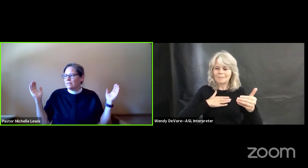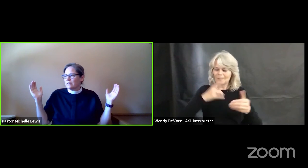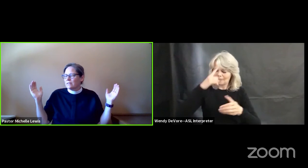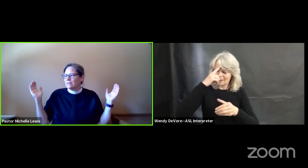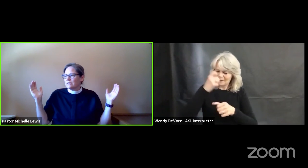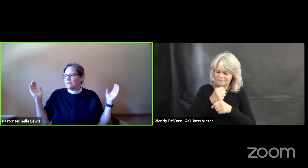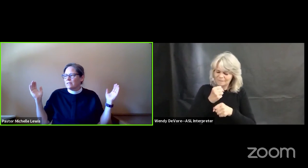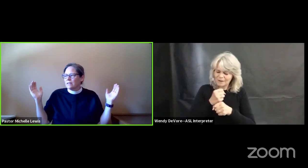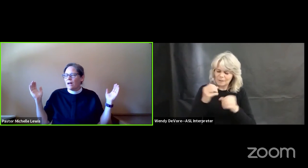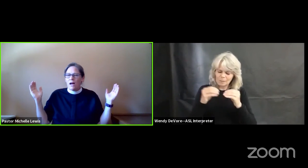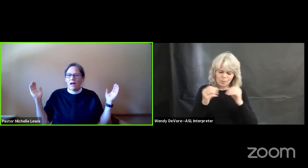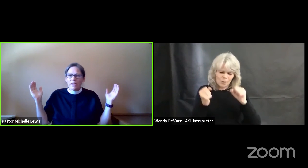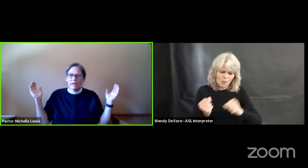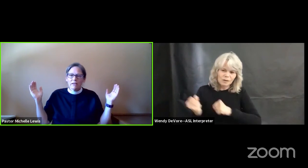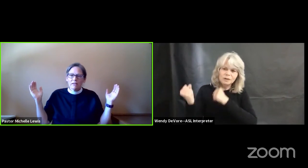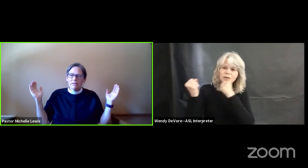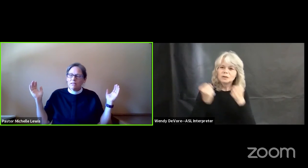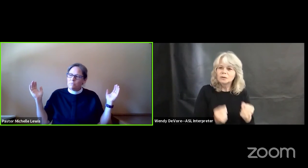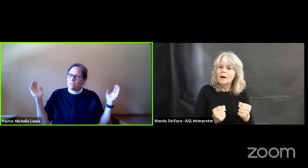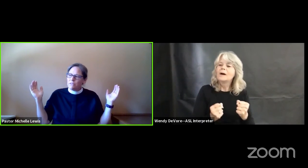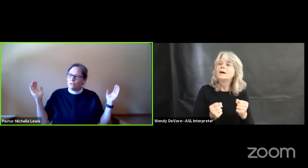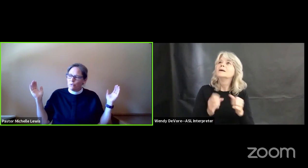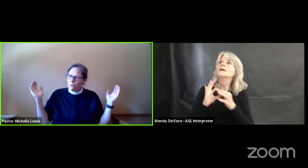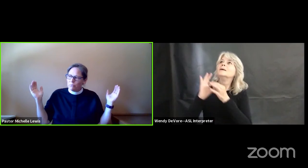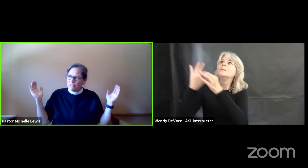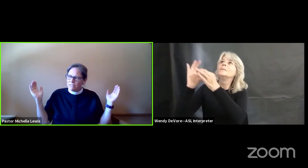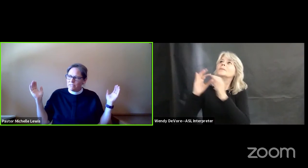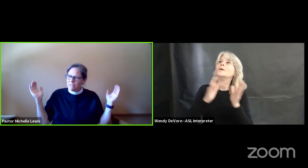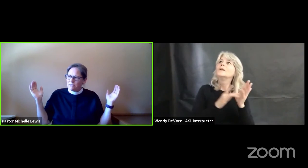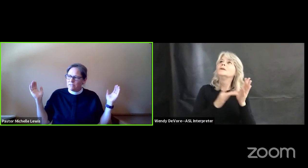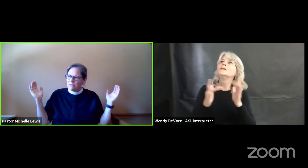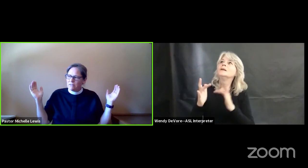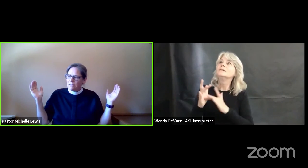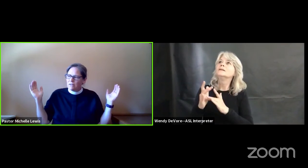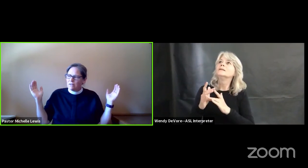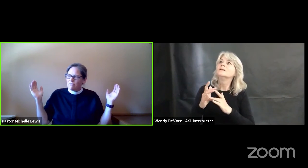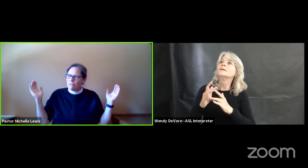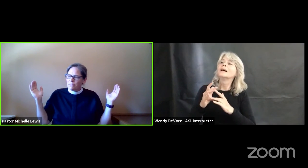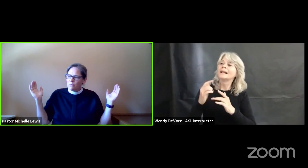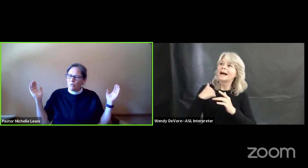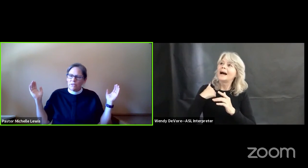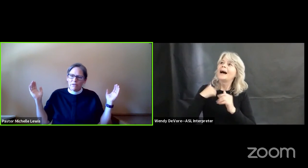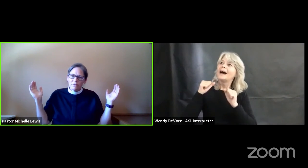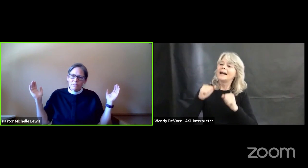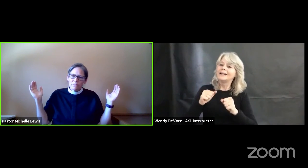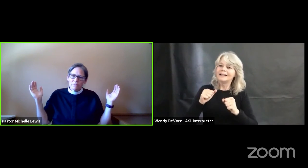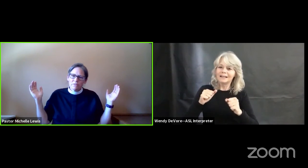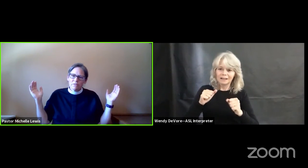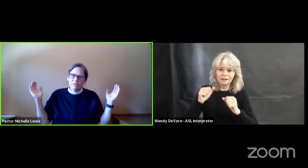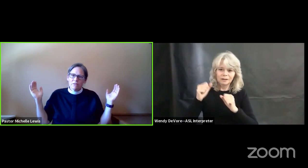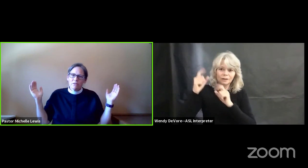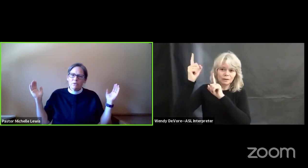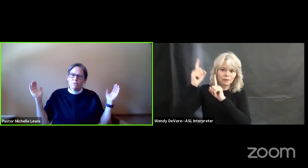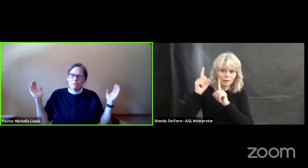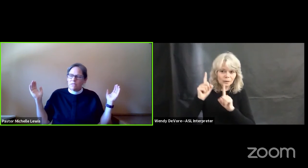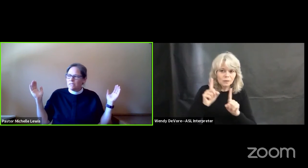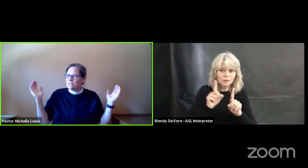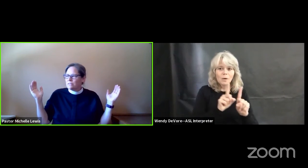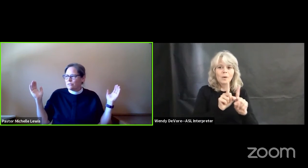Then I can be your presence for someone else who needs to